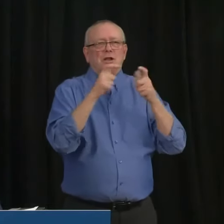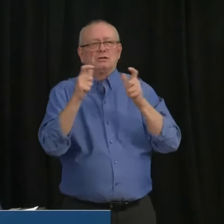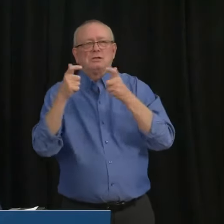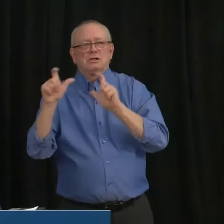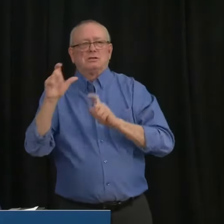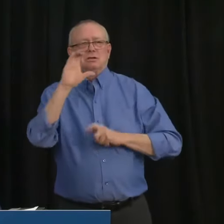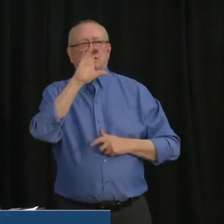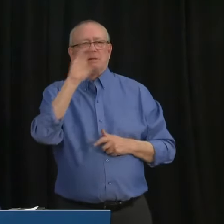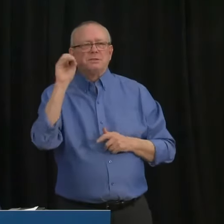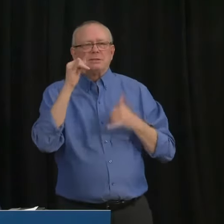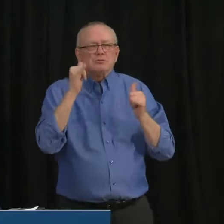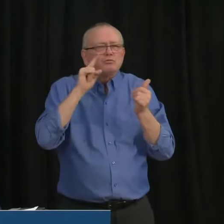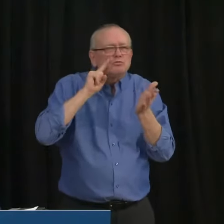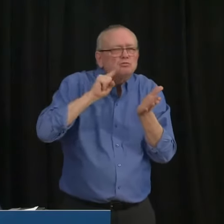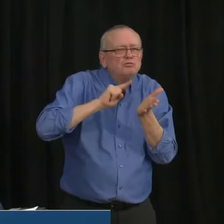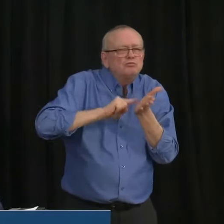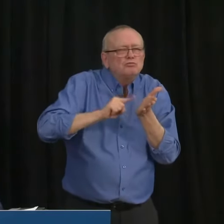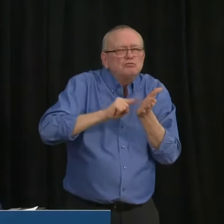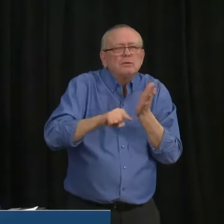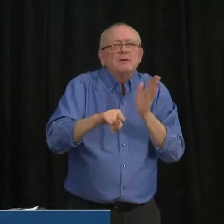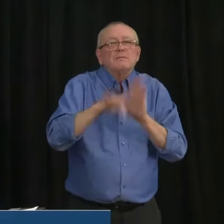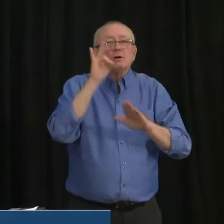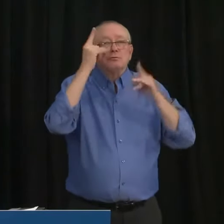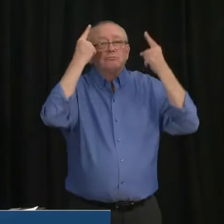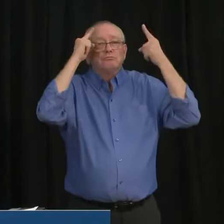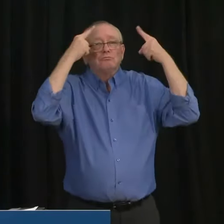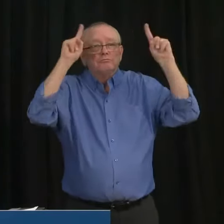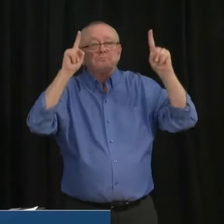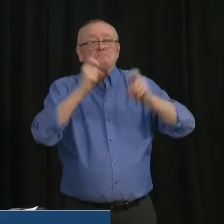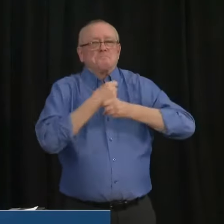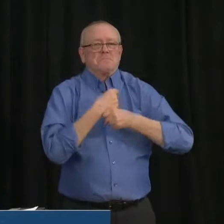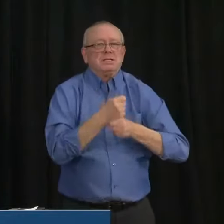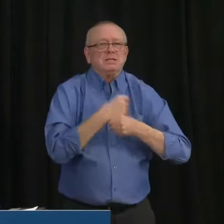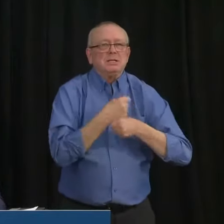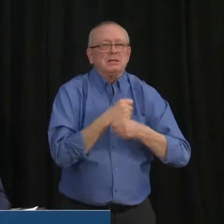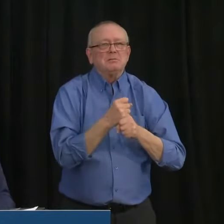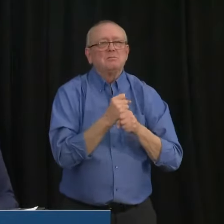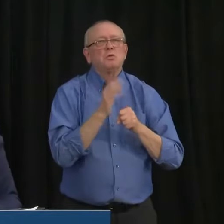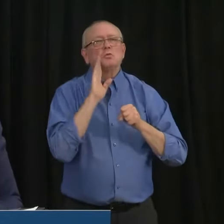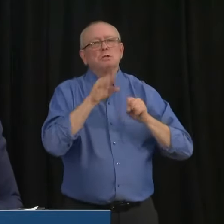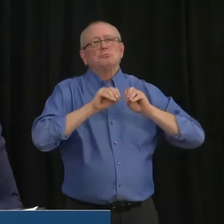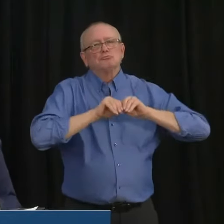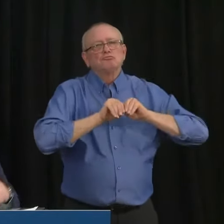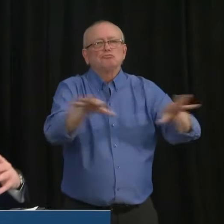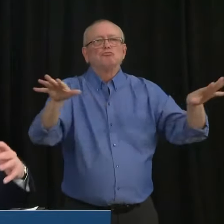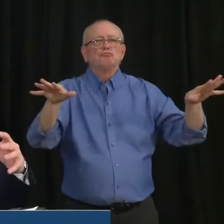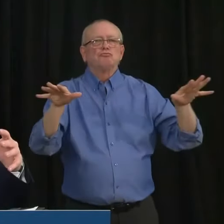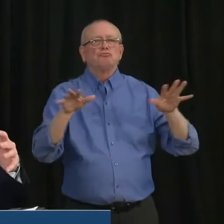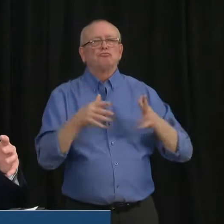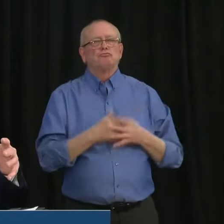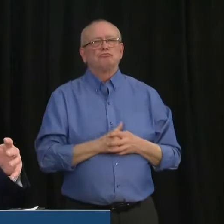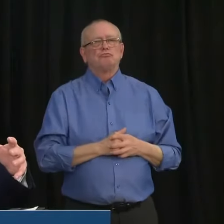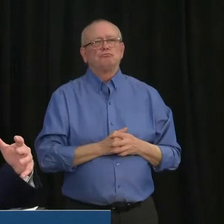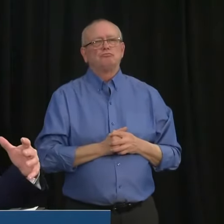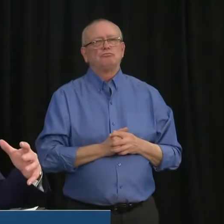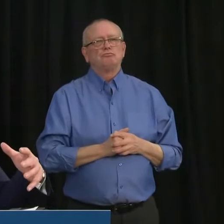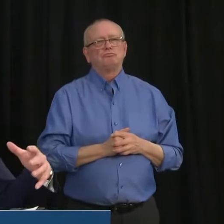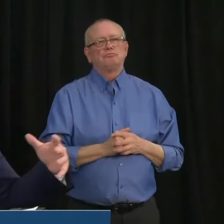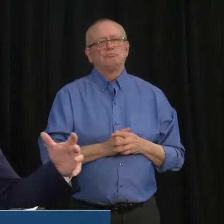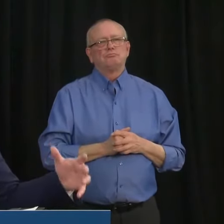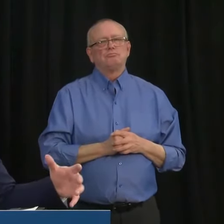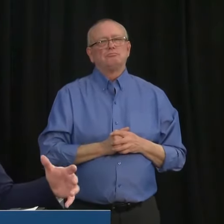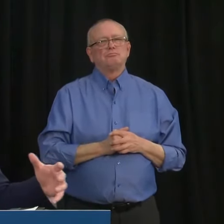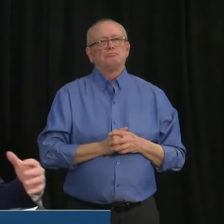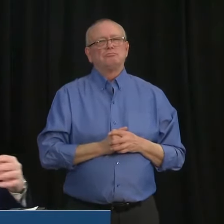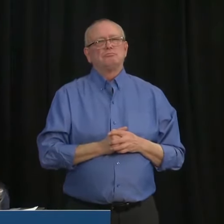mass production and distribution. The Government of Canada, again, with the